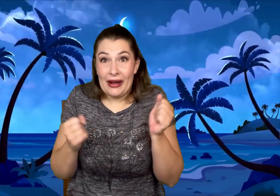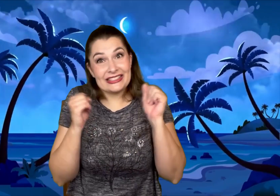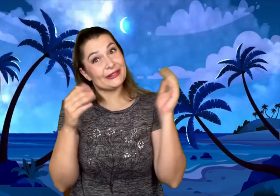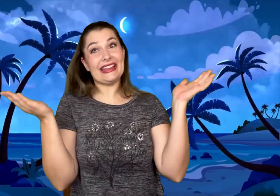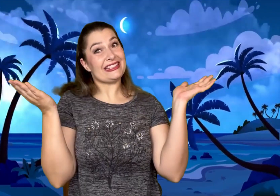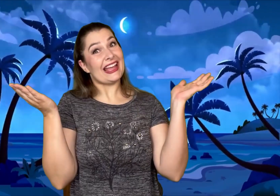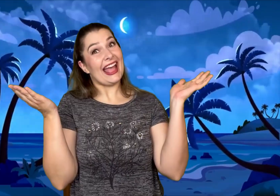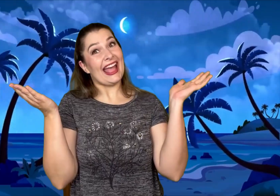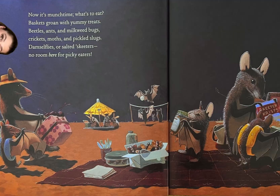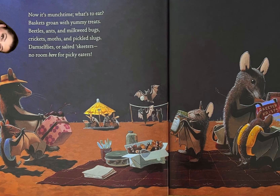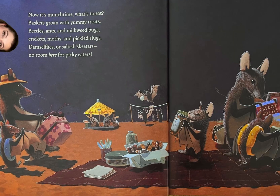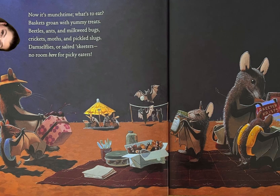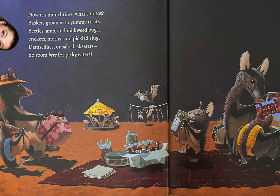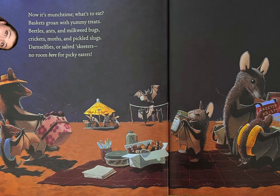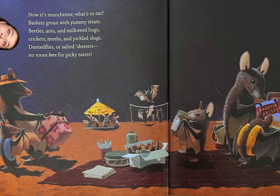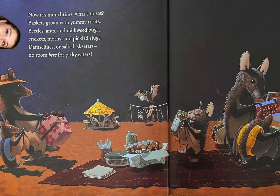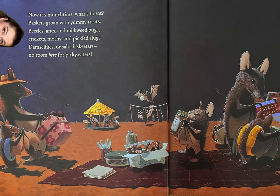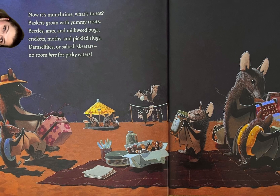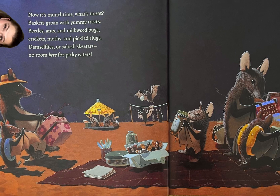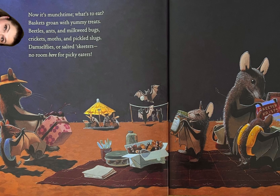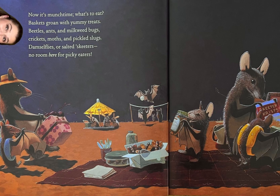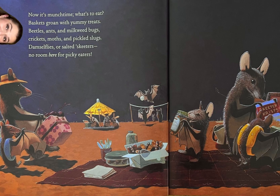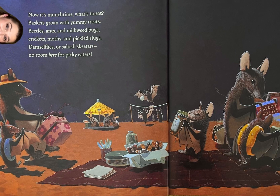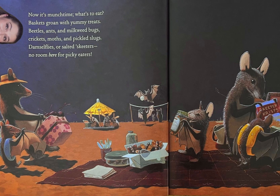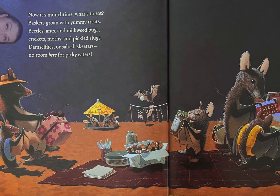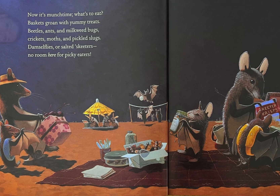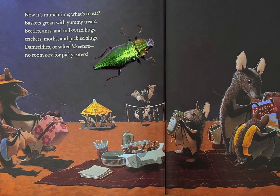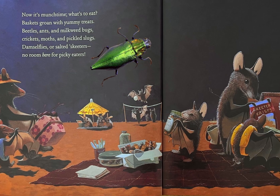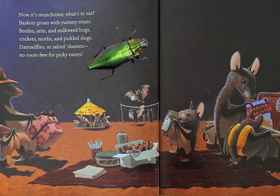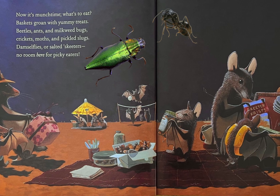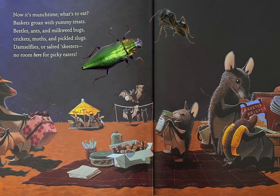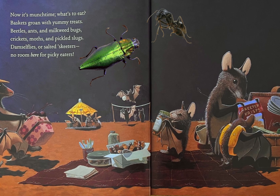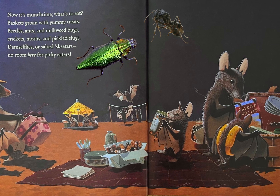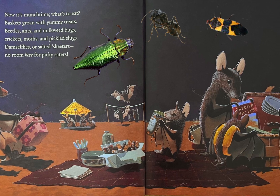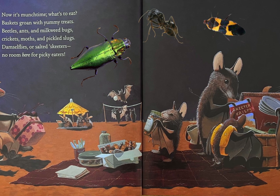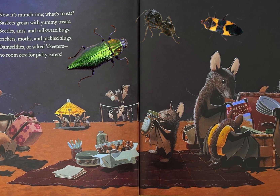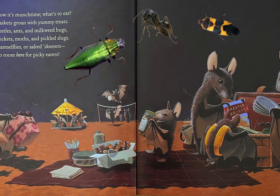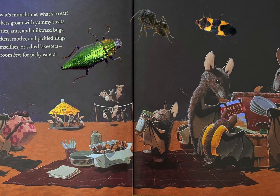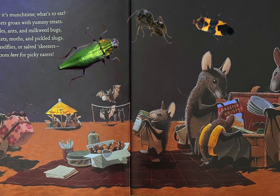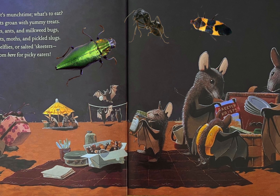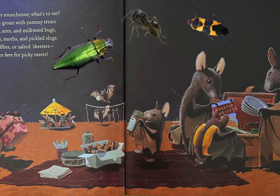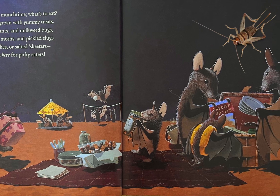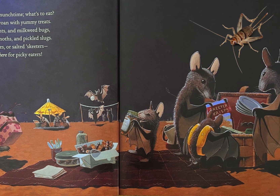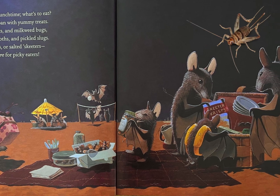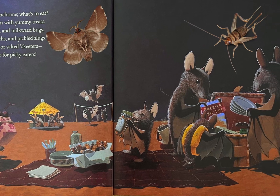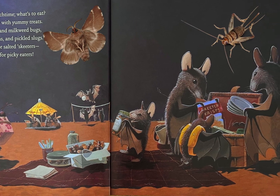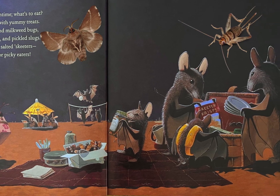What's to eat! Baskets grown with yummy treats! Beetles, ants, and milkweed bugs! Crickets, moths,